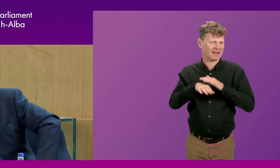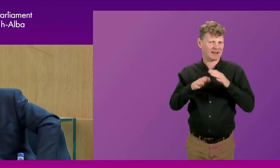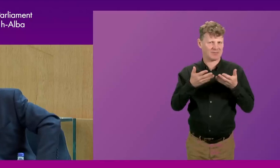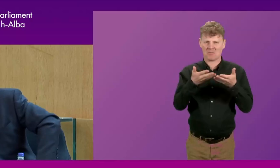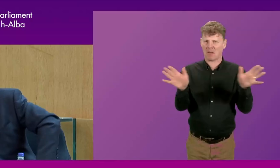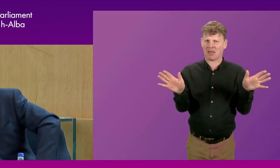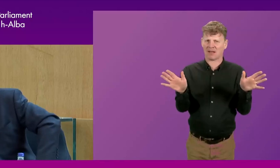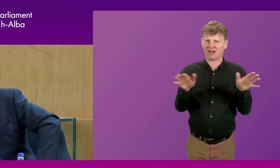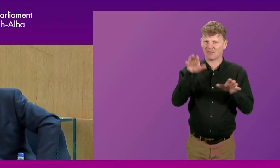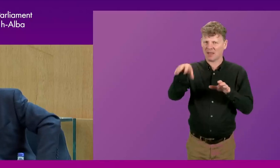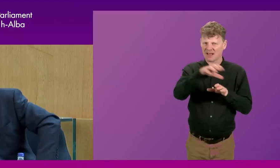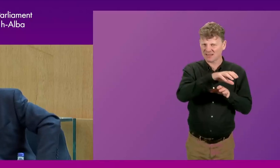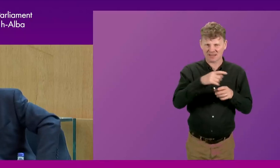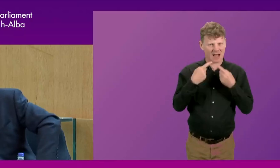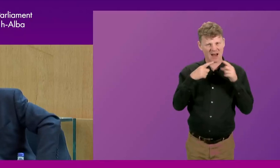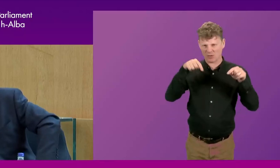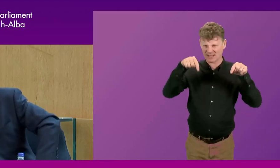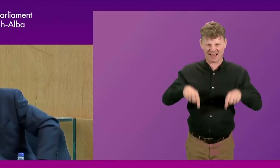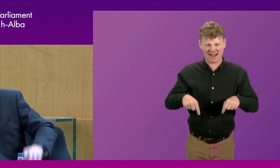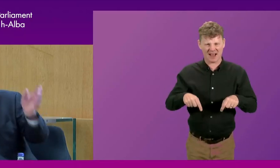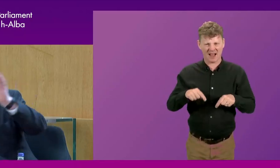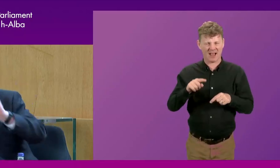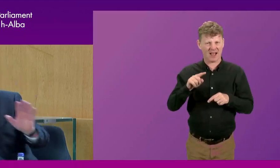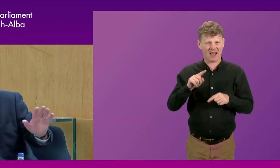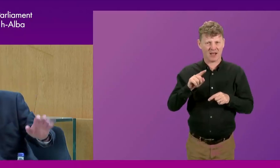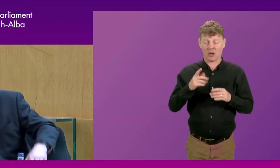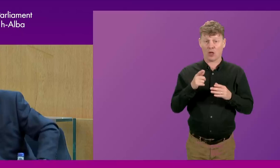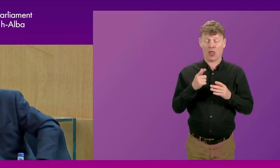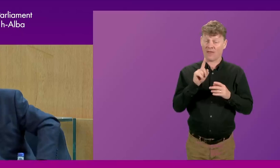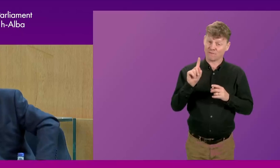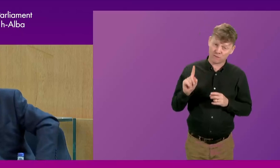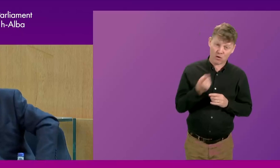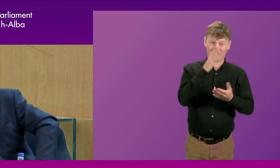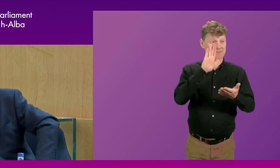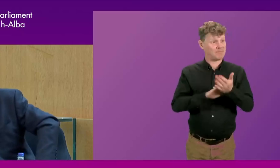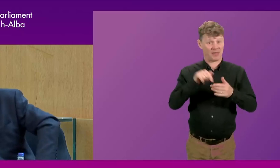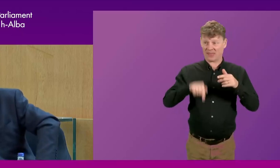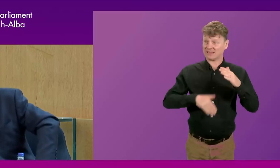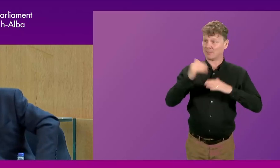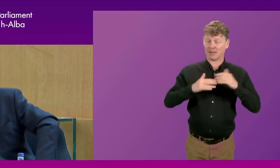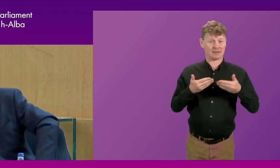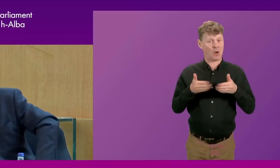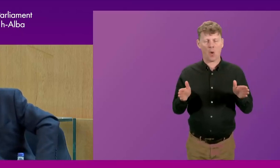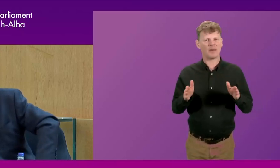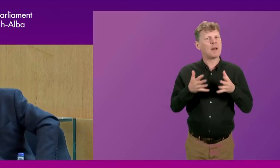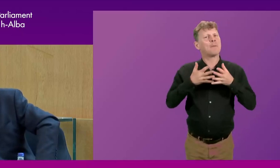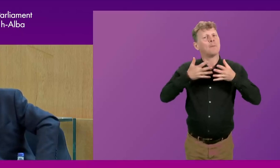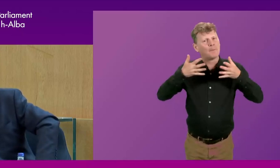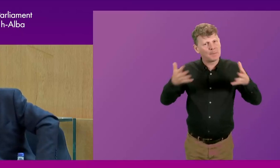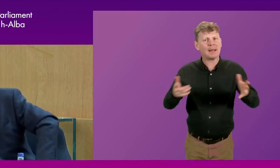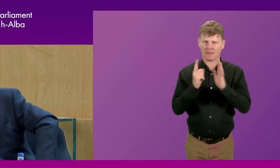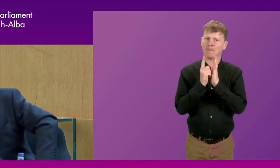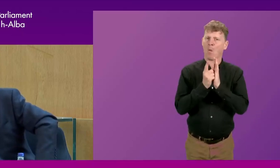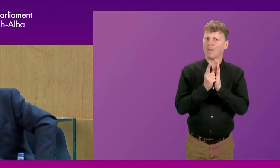And, you know, that was announced then here in the first month of this new building being open. It was a big moment for a big occasion.